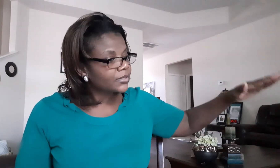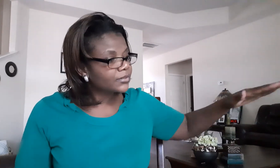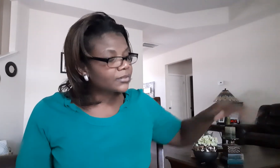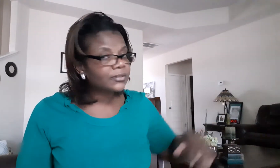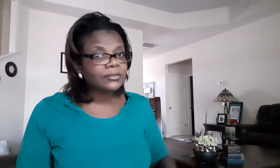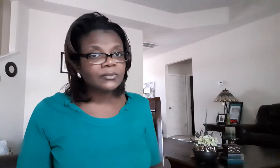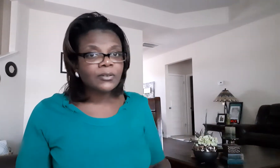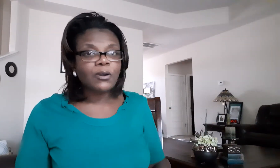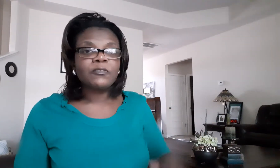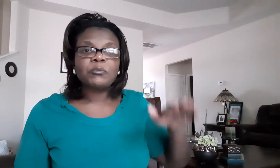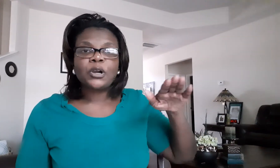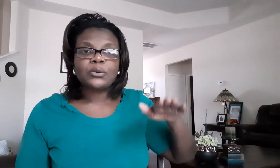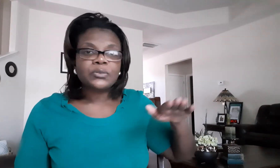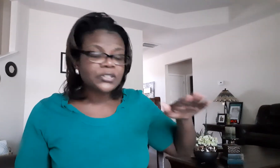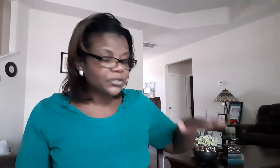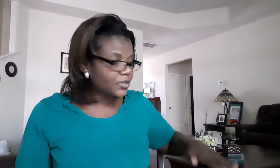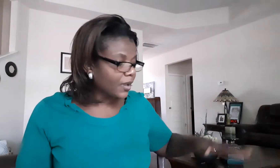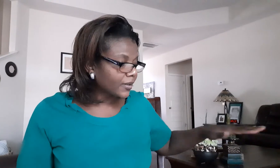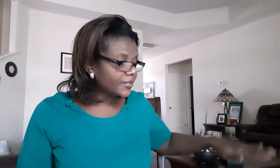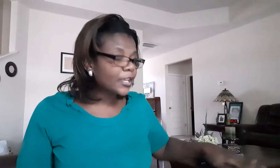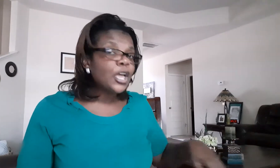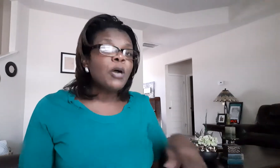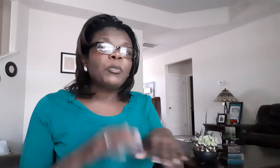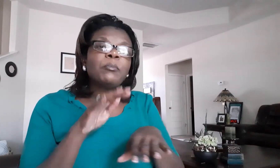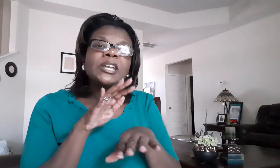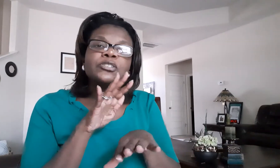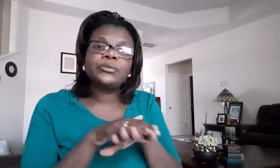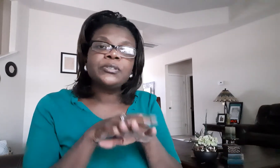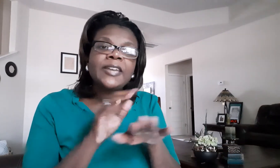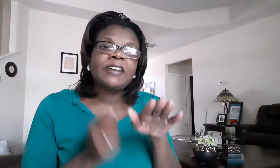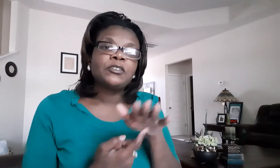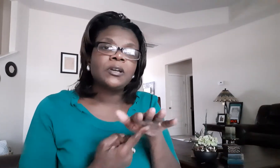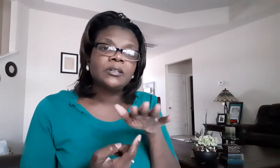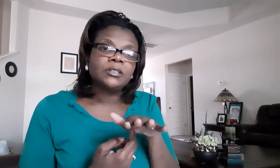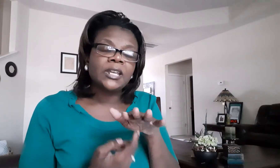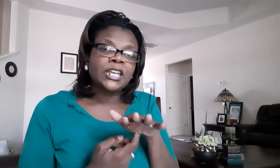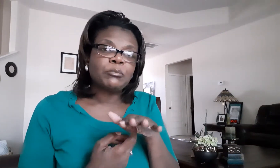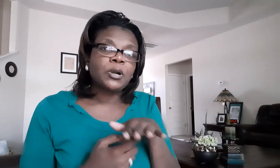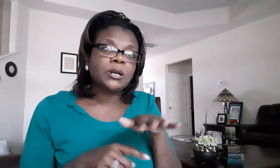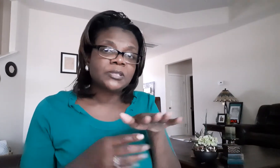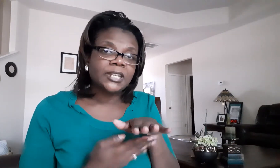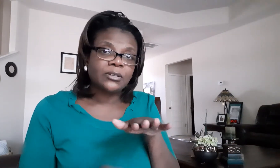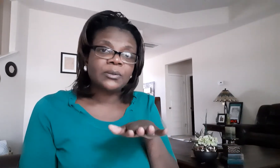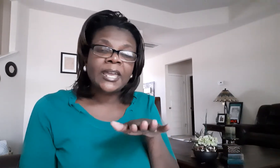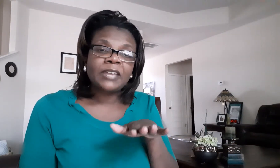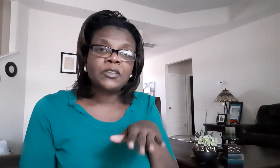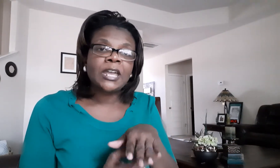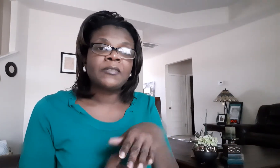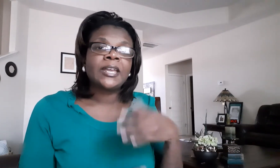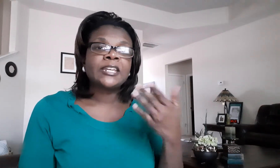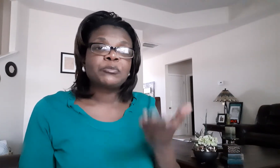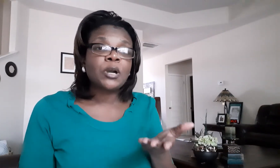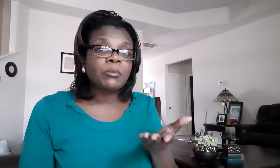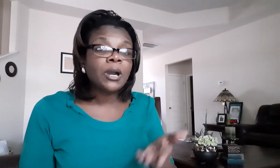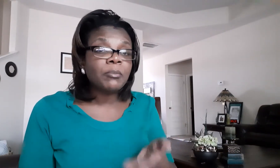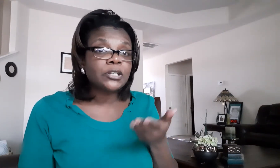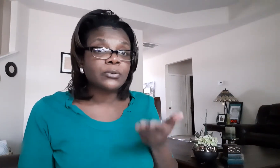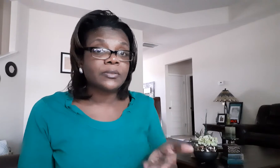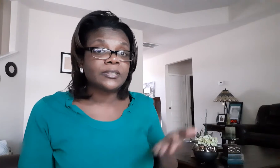or from oldest to youngest but make sure you have your your hand pumped down okay you have that hands palm up and doing this